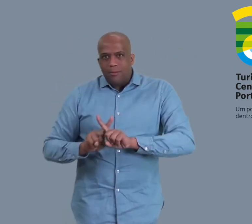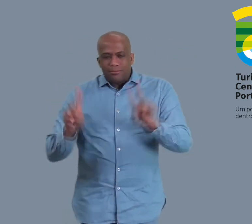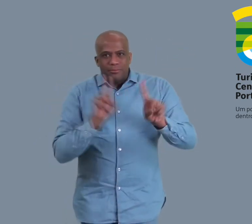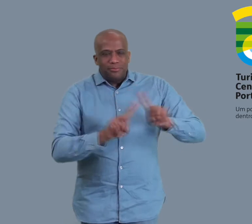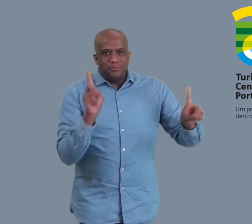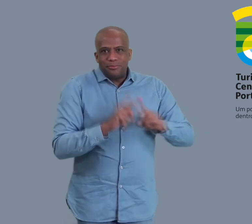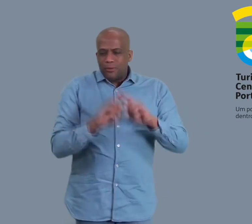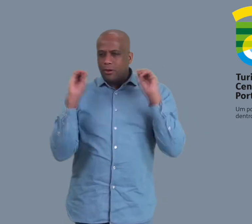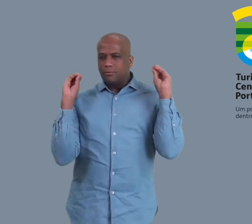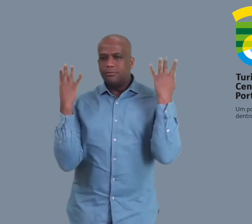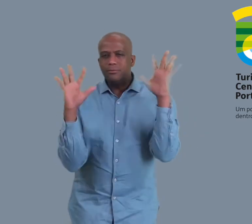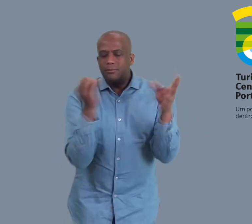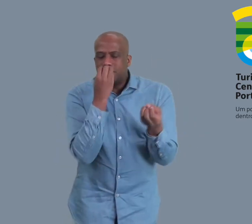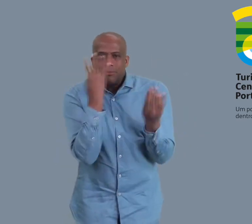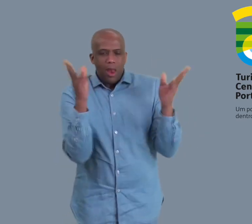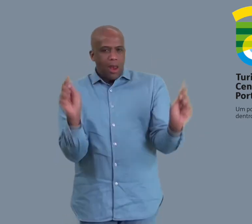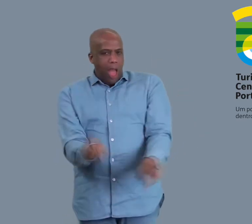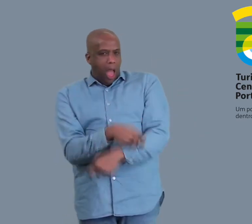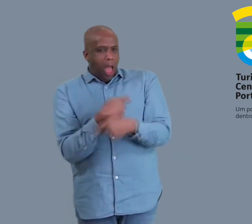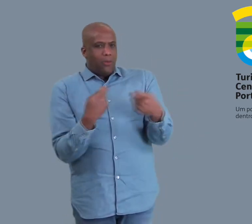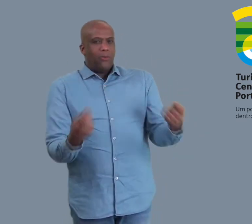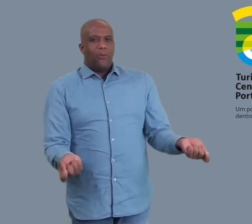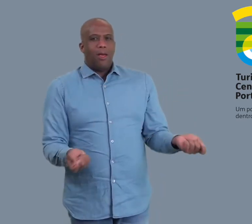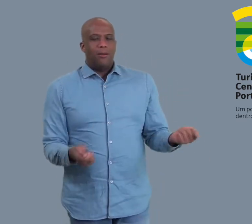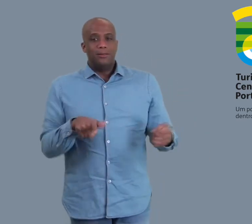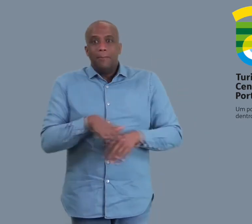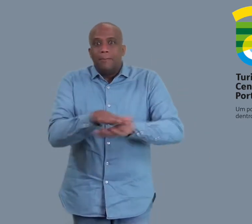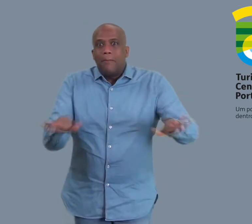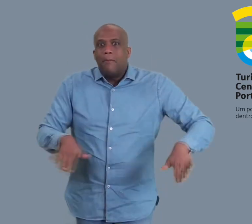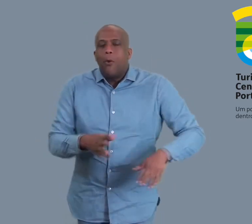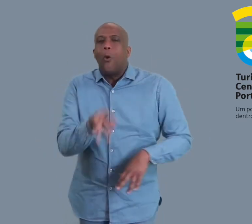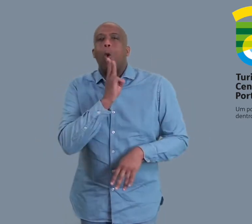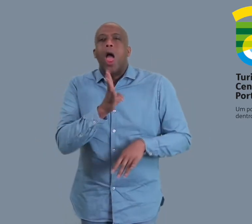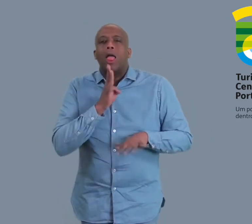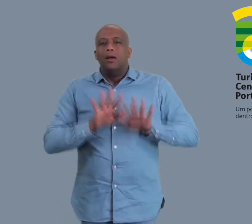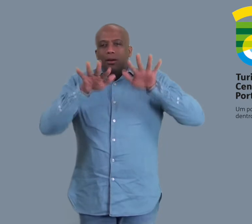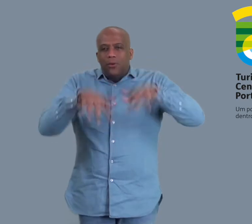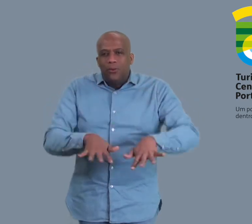ocean beaches and river beaches.